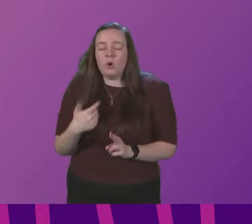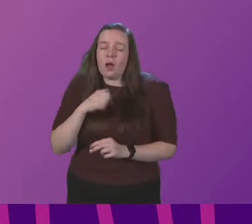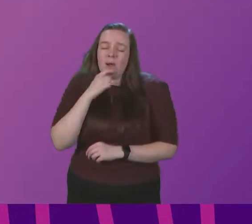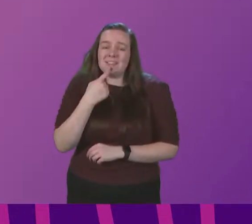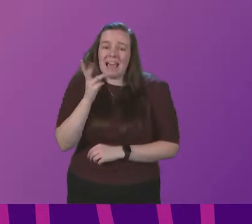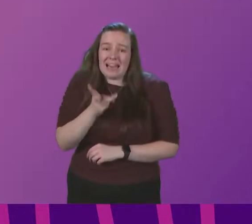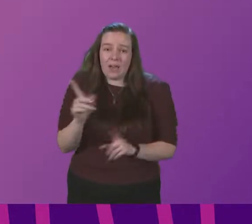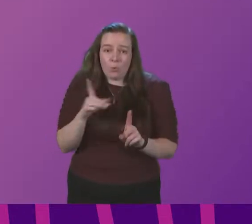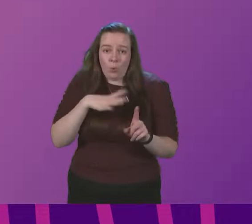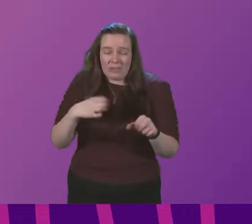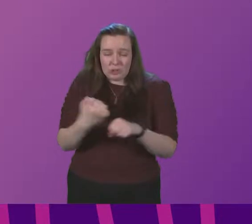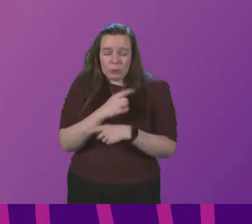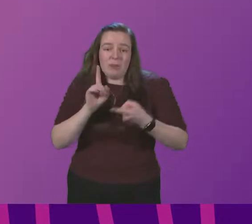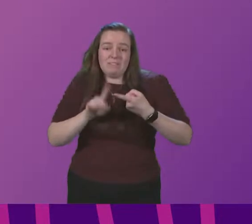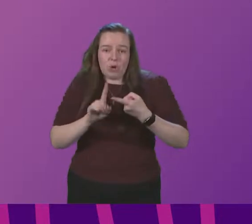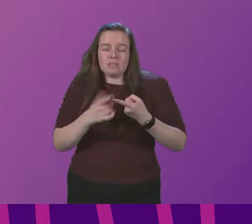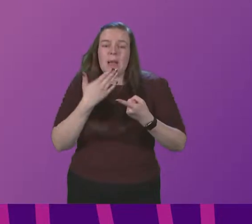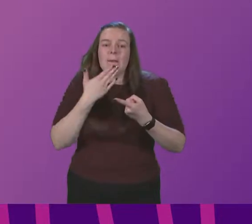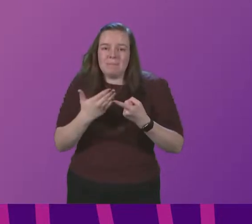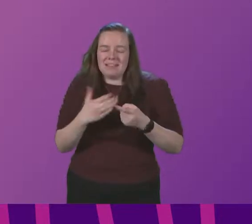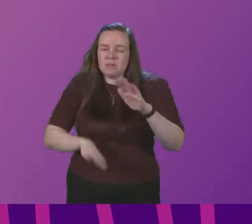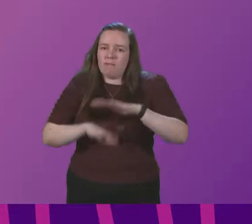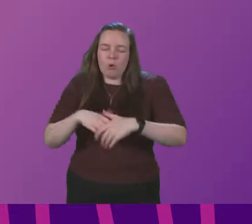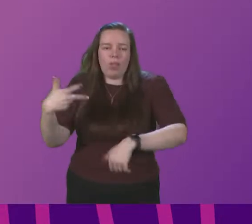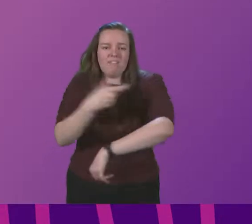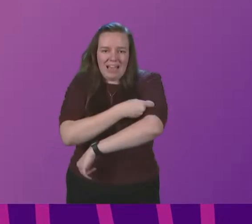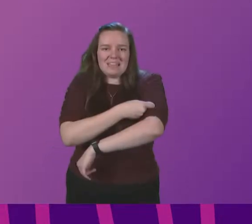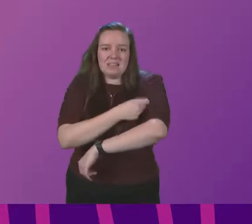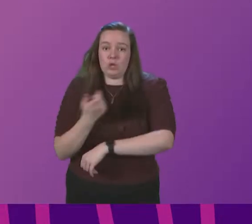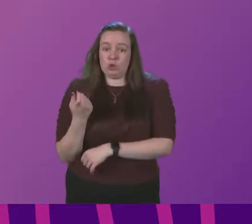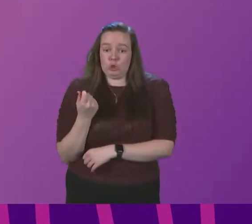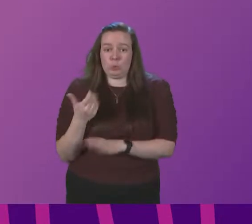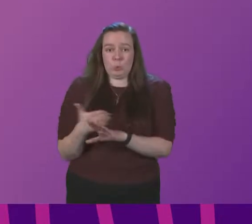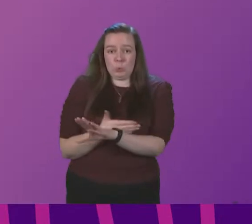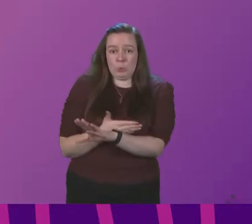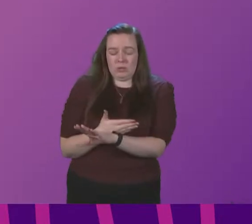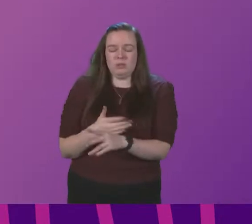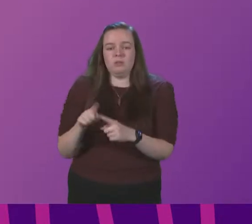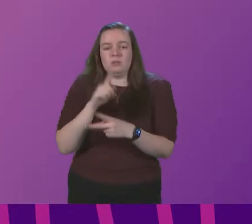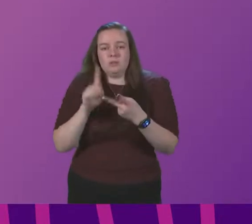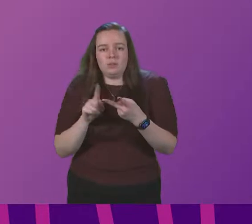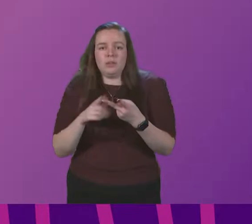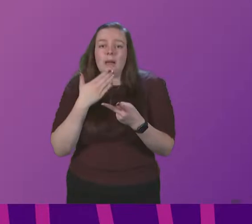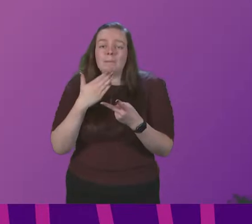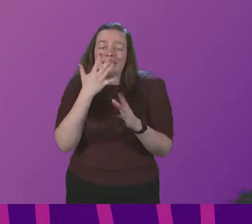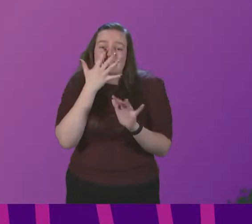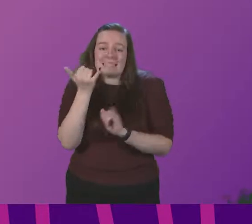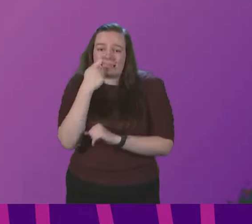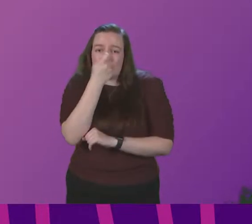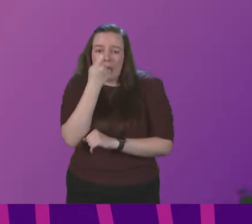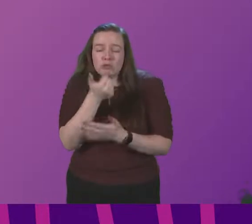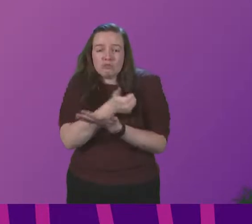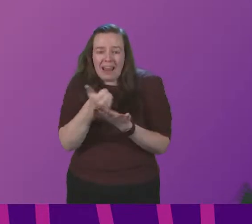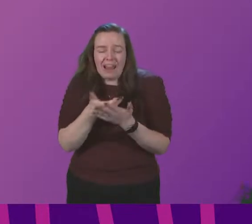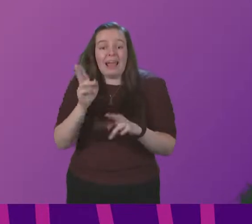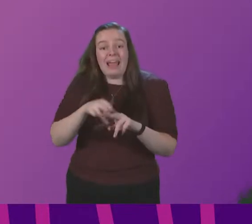again what we need to do. Firstly, please get fully vaccinated as soon as possible. Secondly, please test regularly. If you